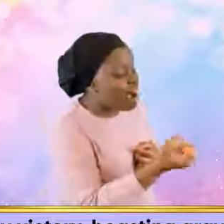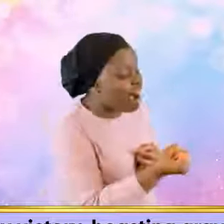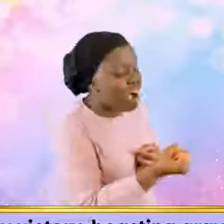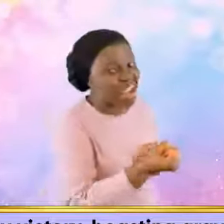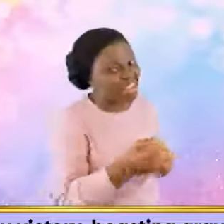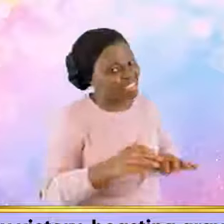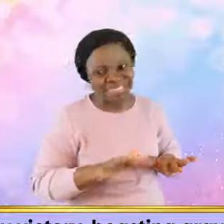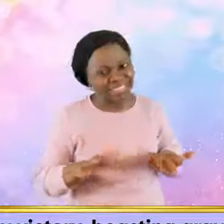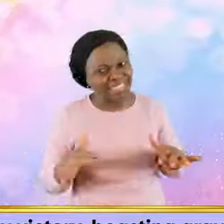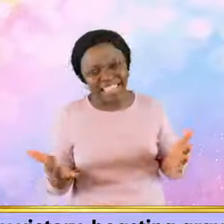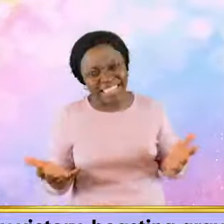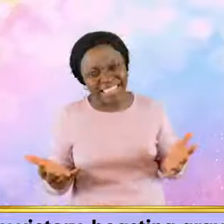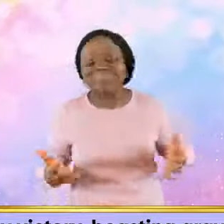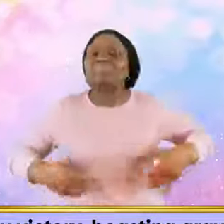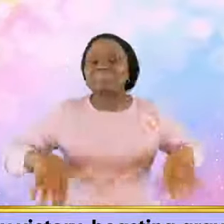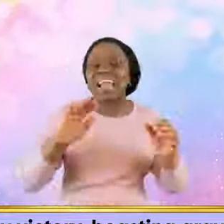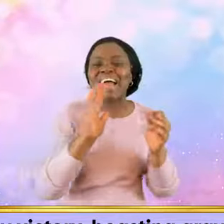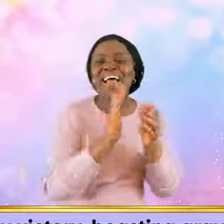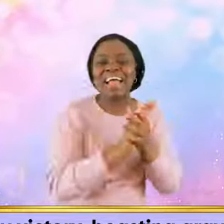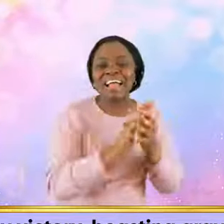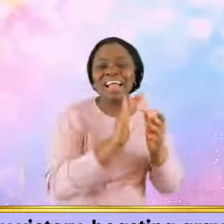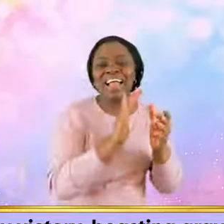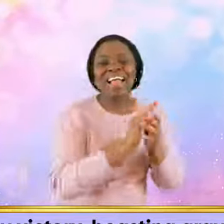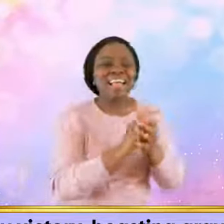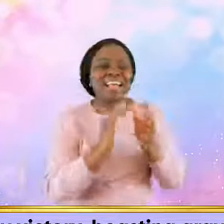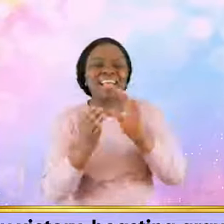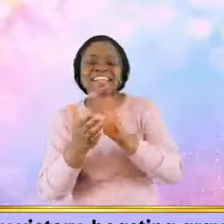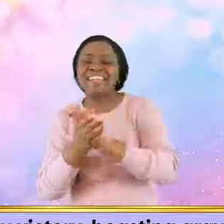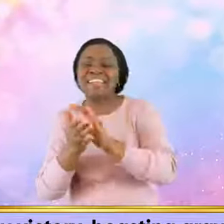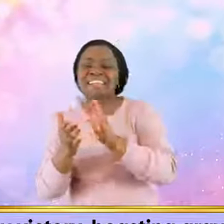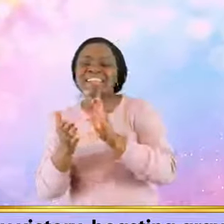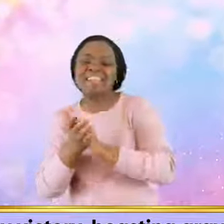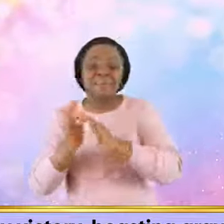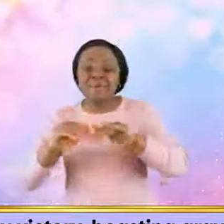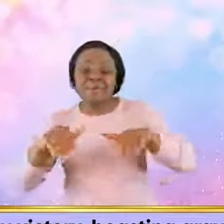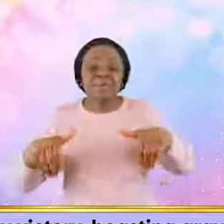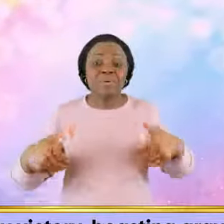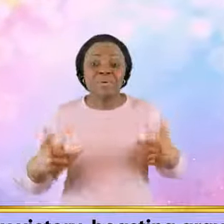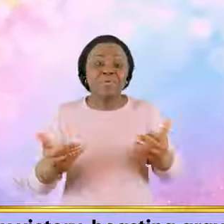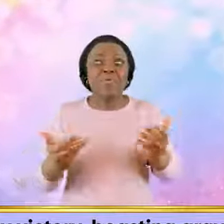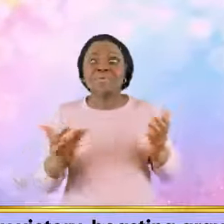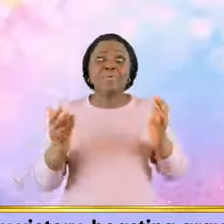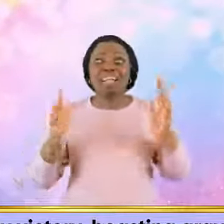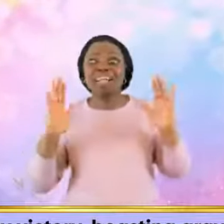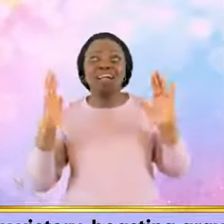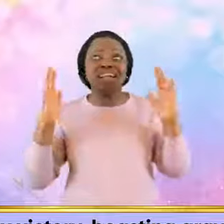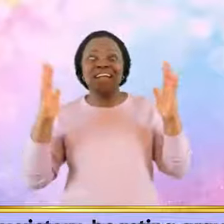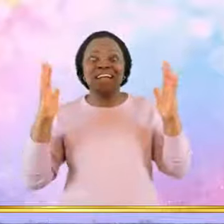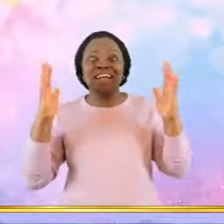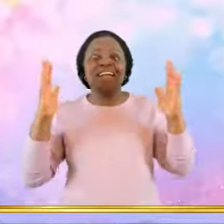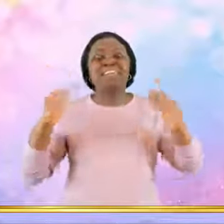ingrained, Alleluia! 7